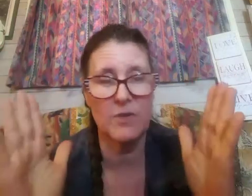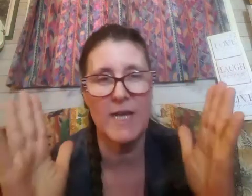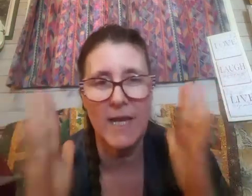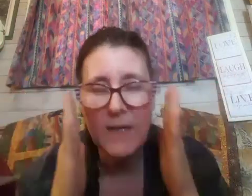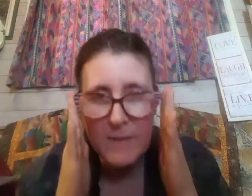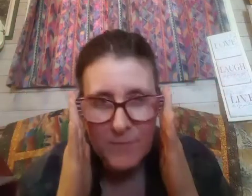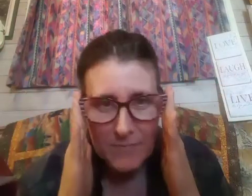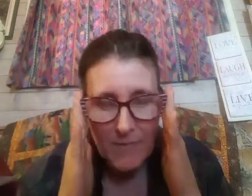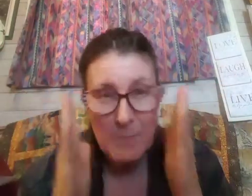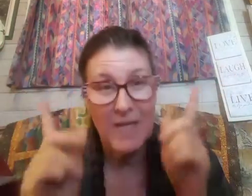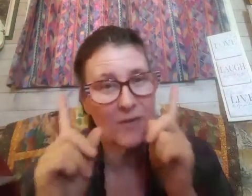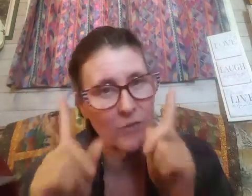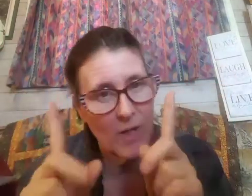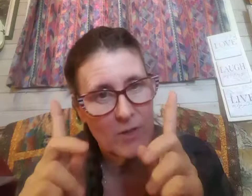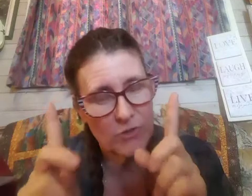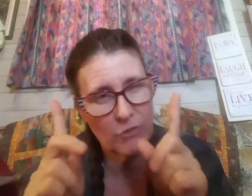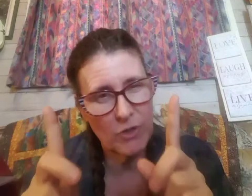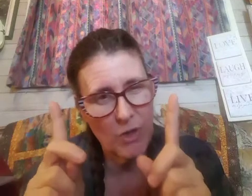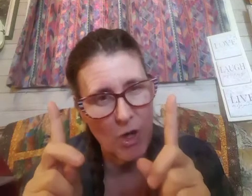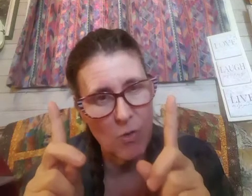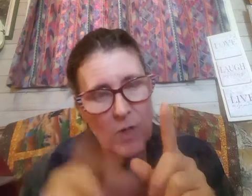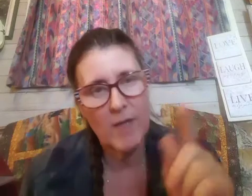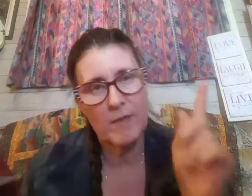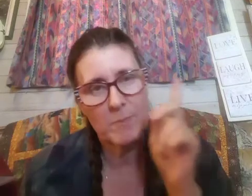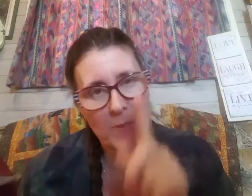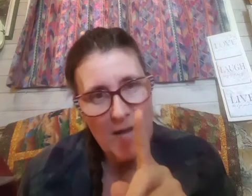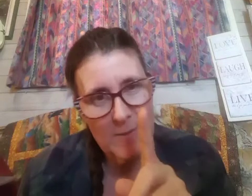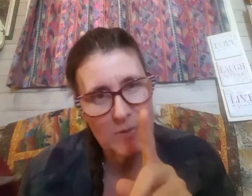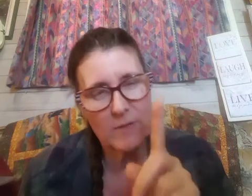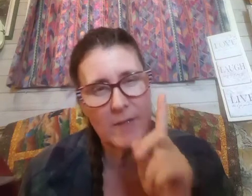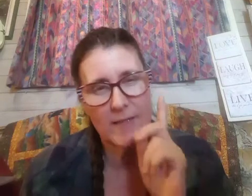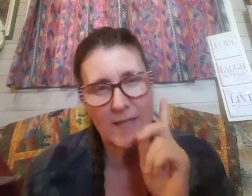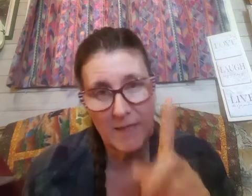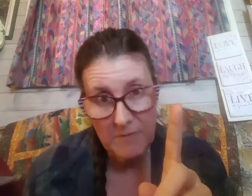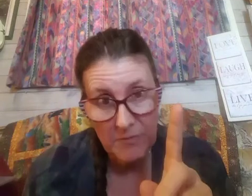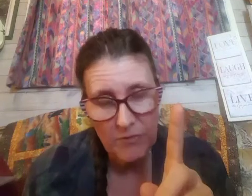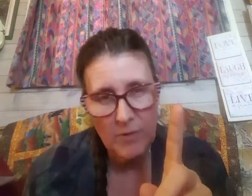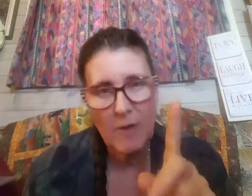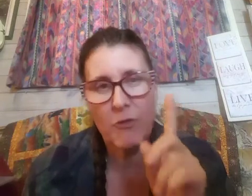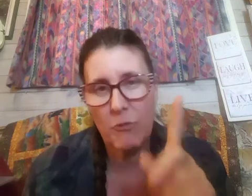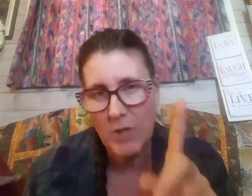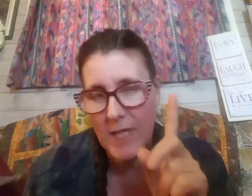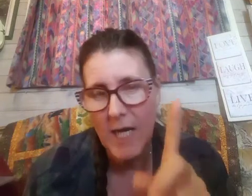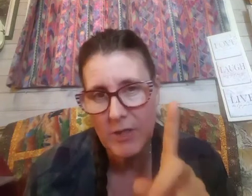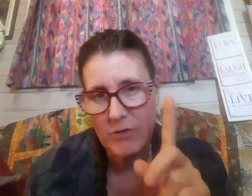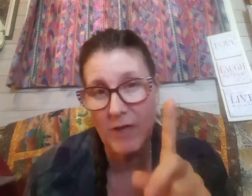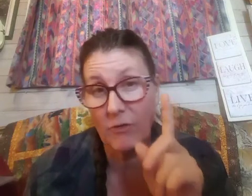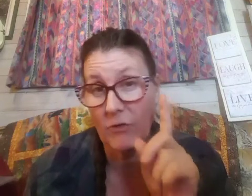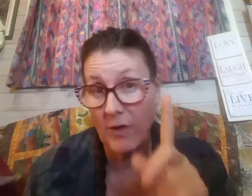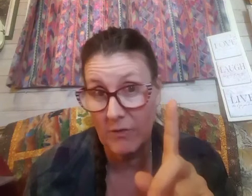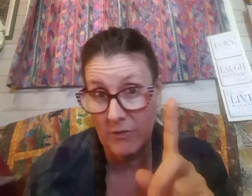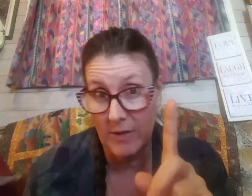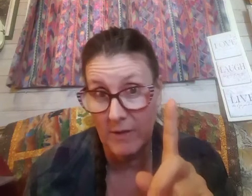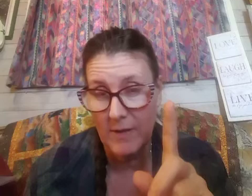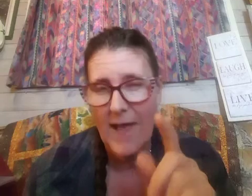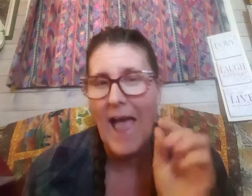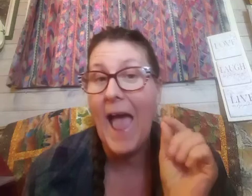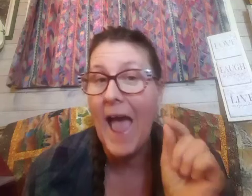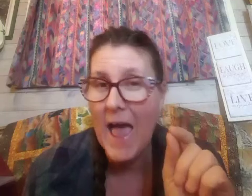or take because just so you know the bible gives 360 as